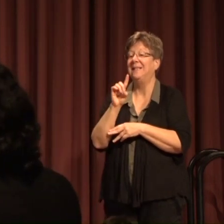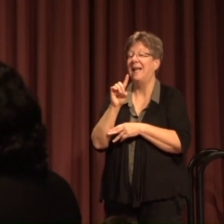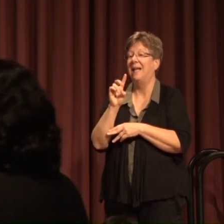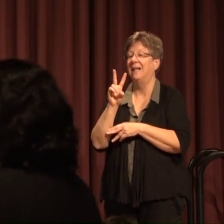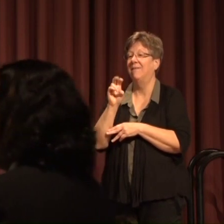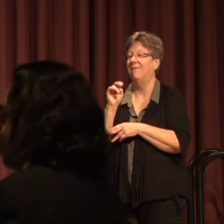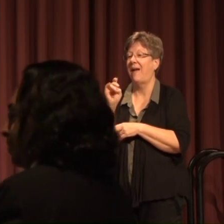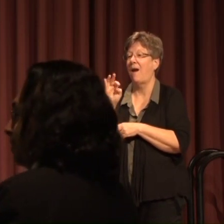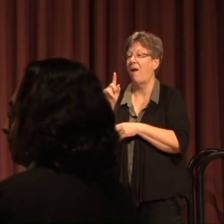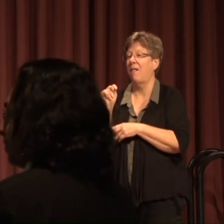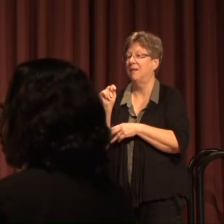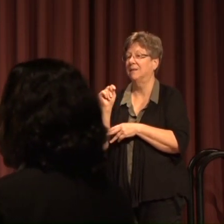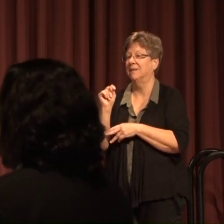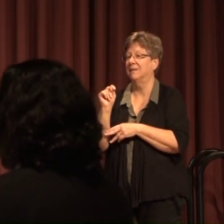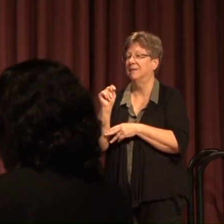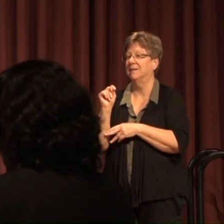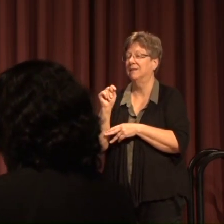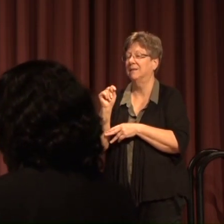Alst